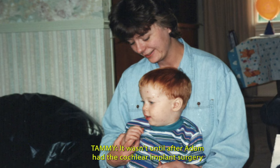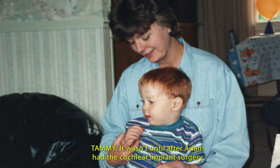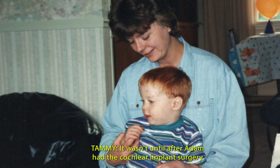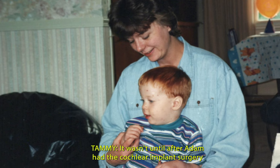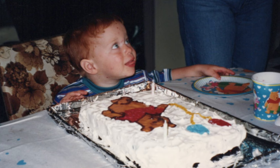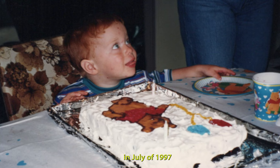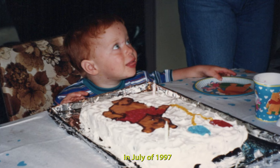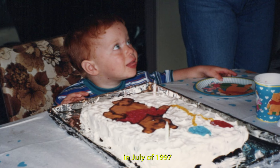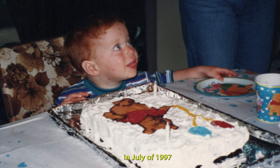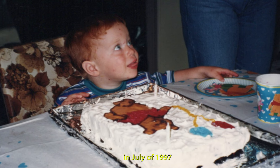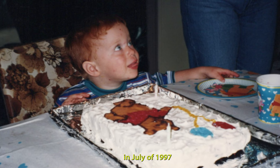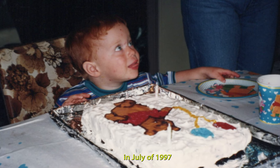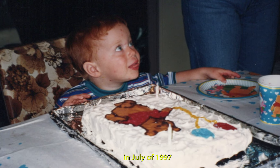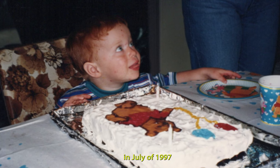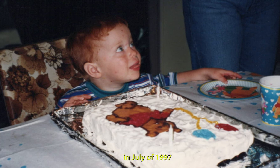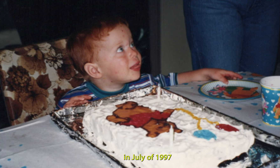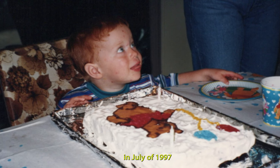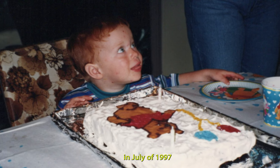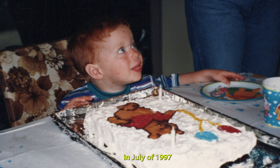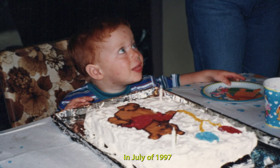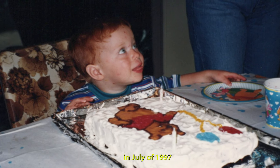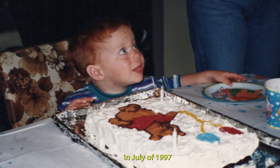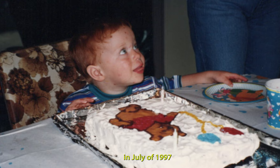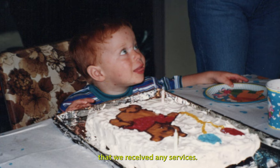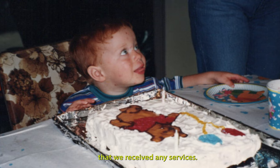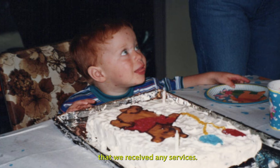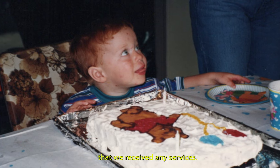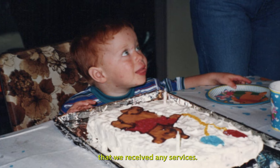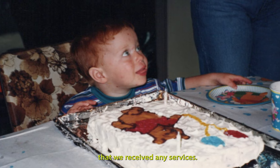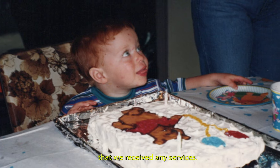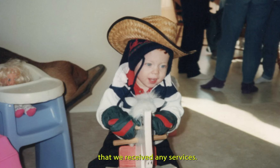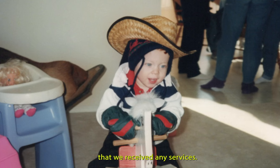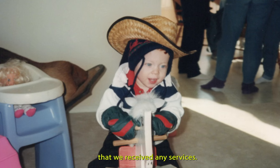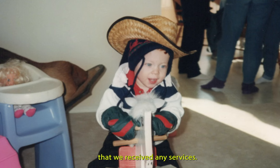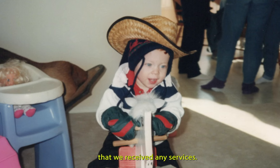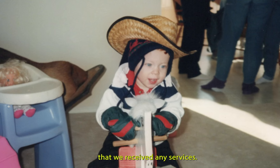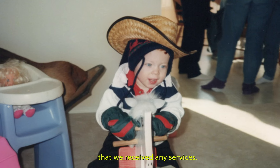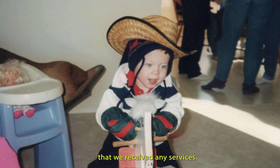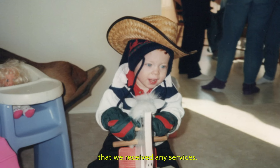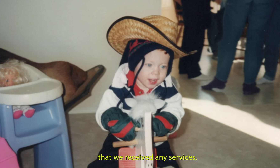in July of 1997 that we received any services.